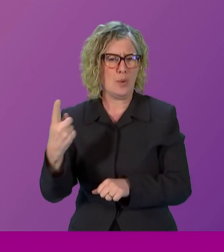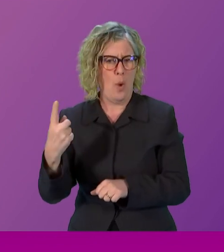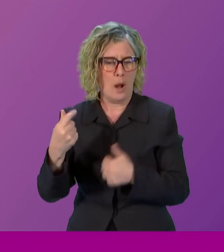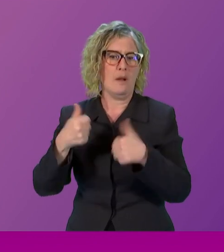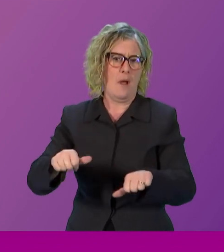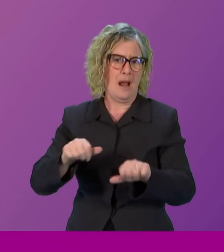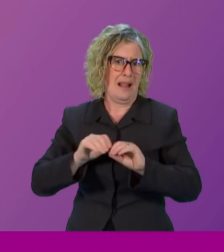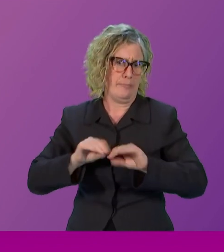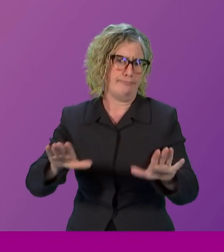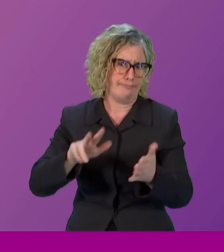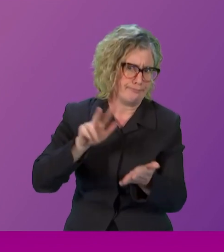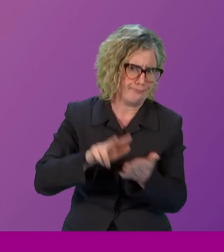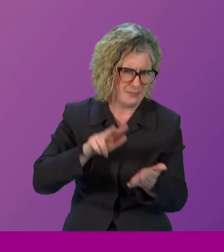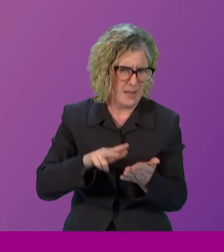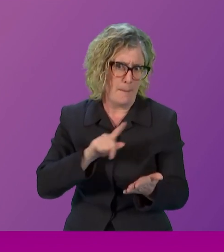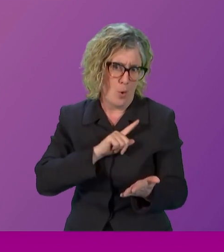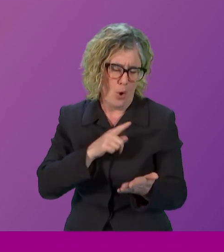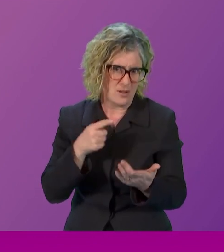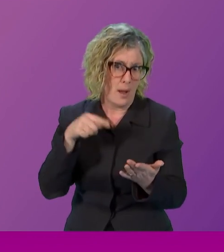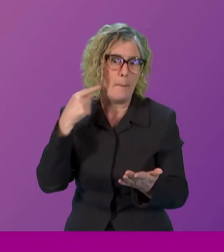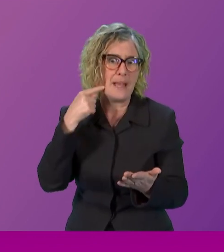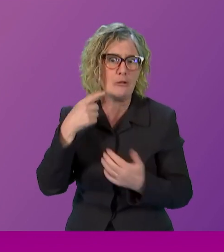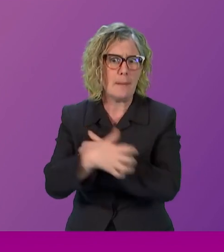been affecting women for many decades? Thank you.